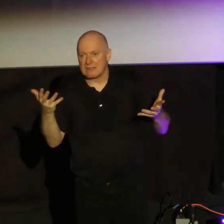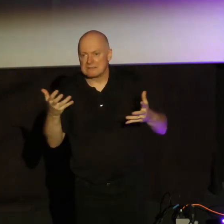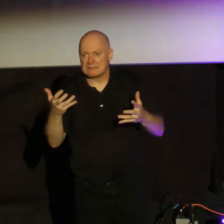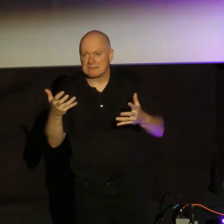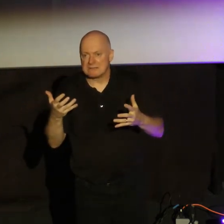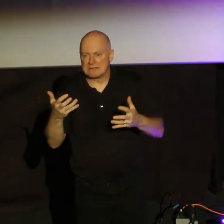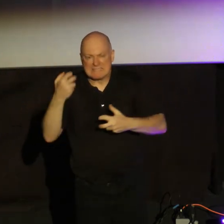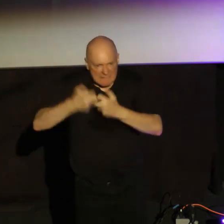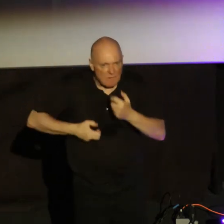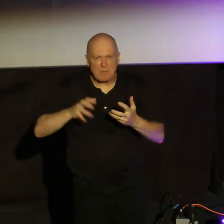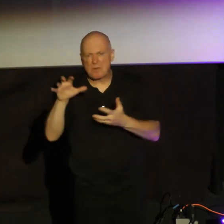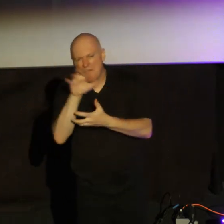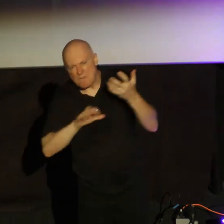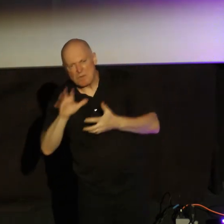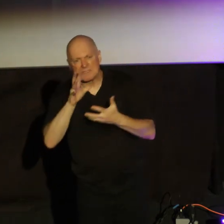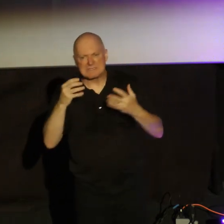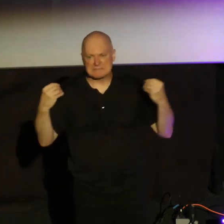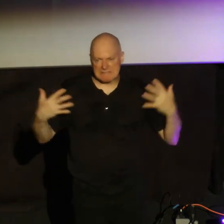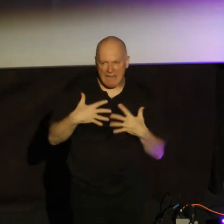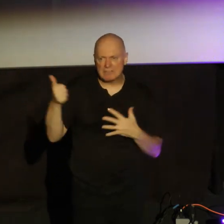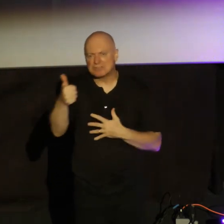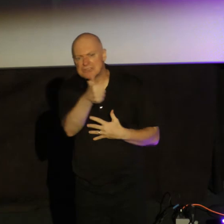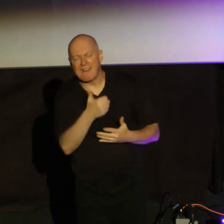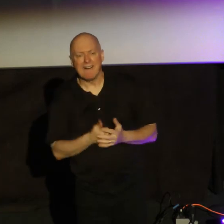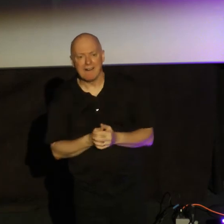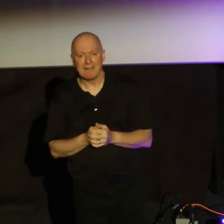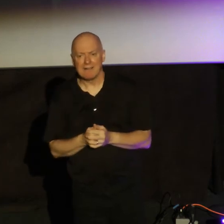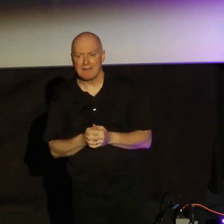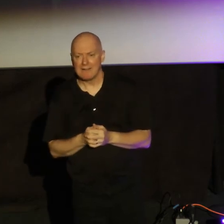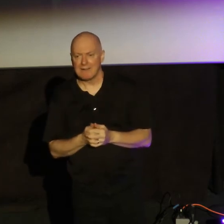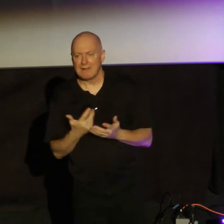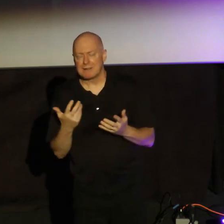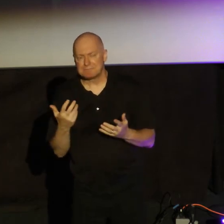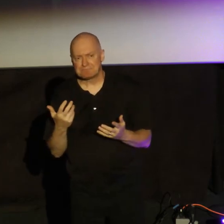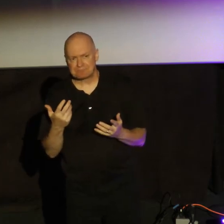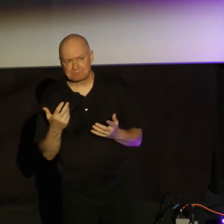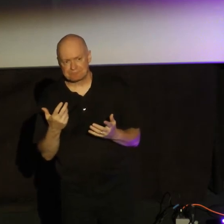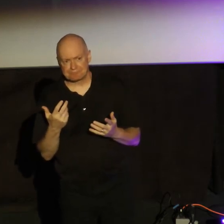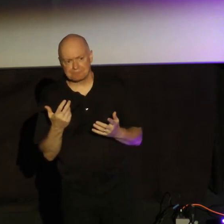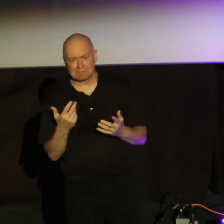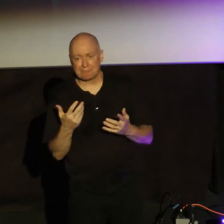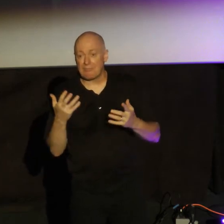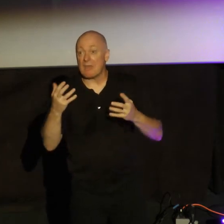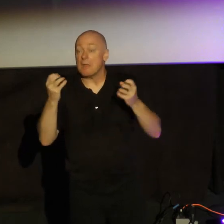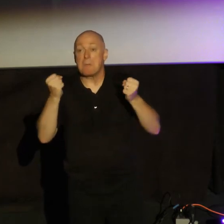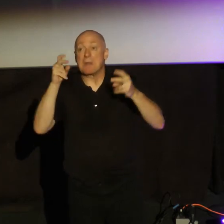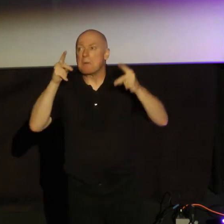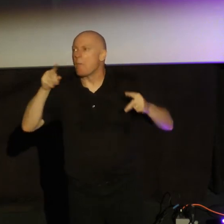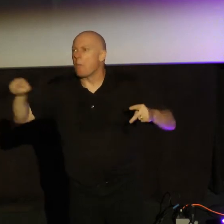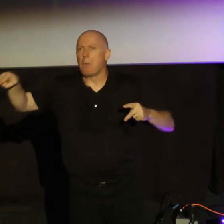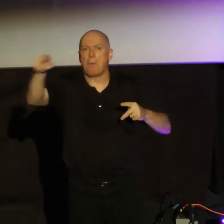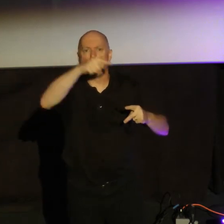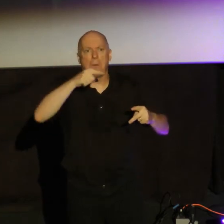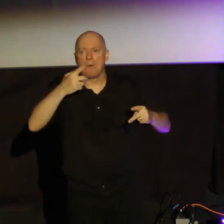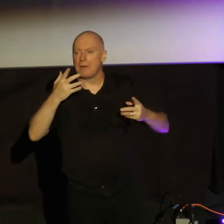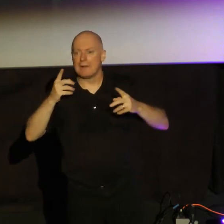confusing and you're scared. And popular opinion, the groups, the masses around you are going different directions.